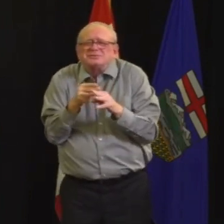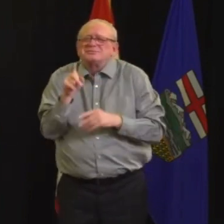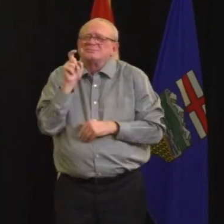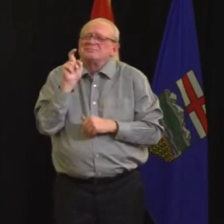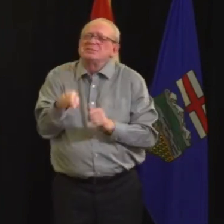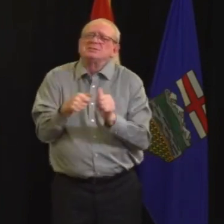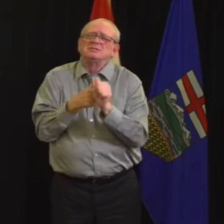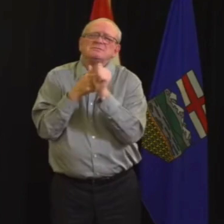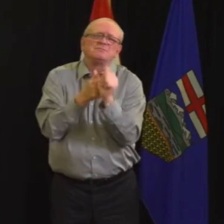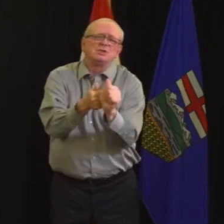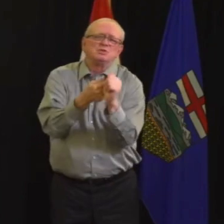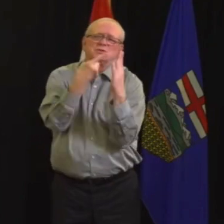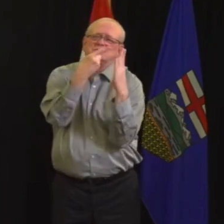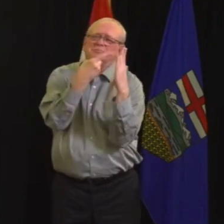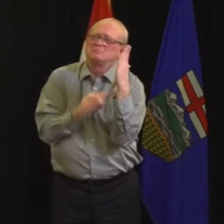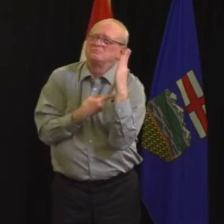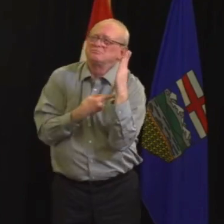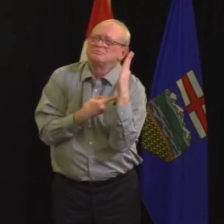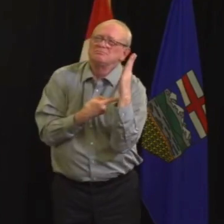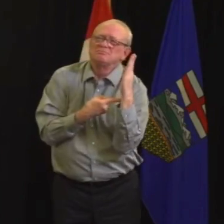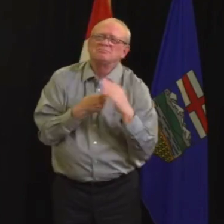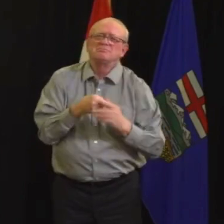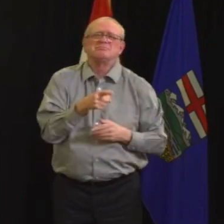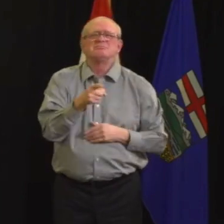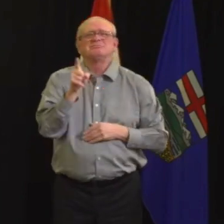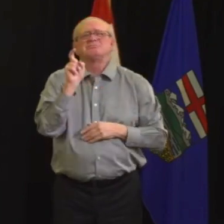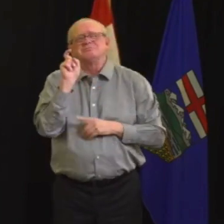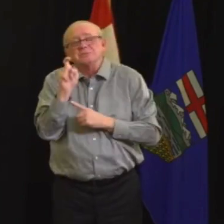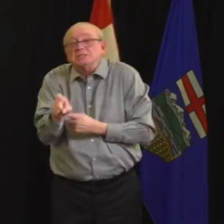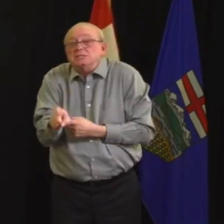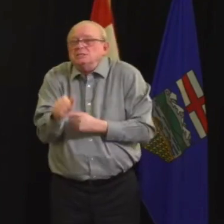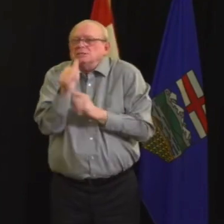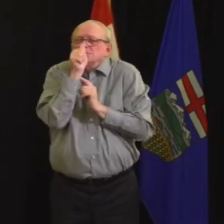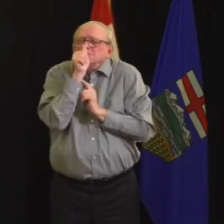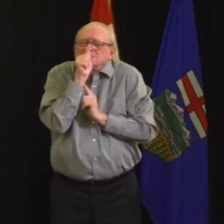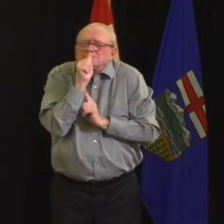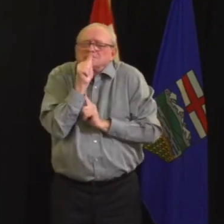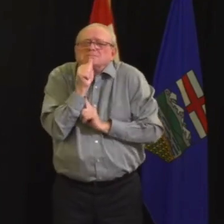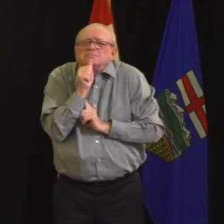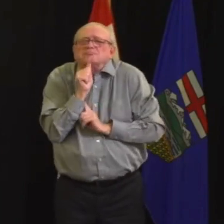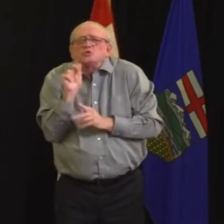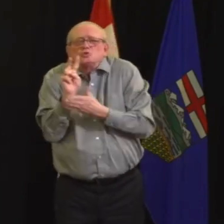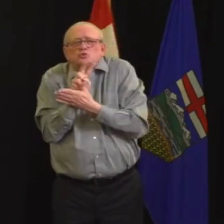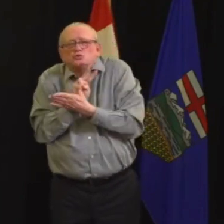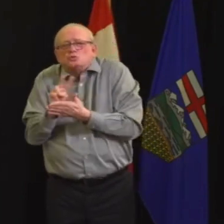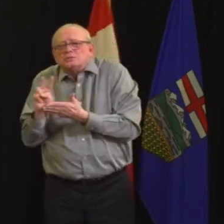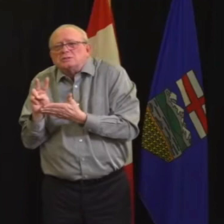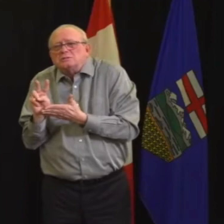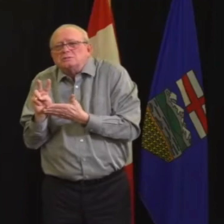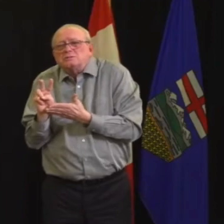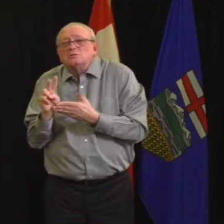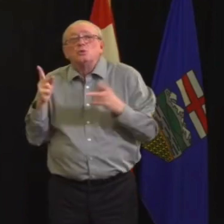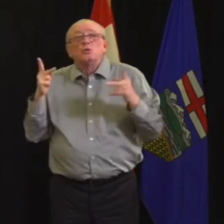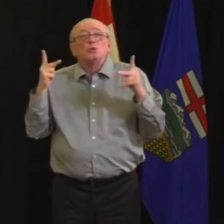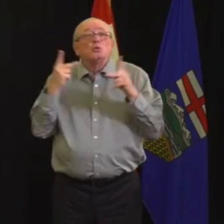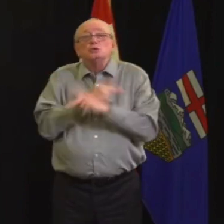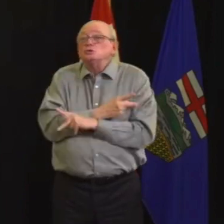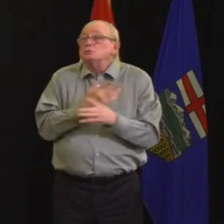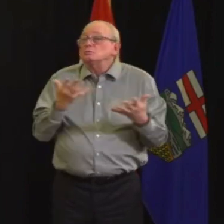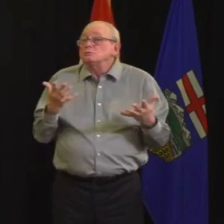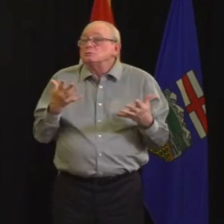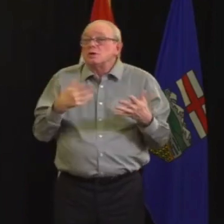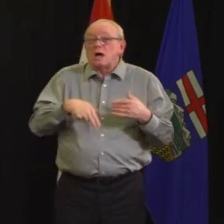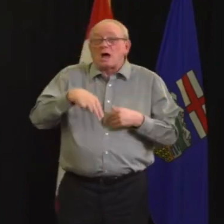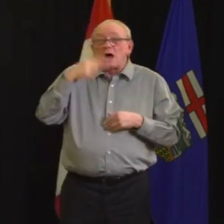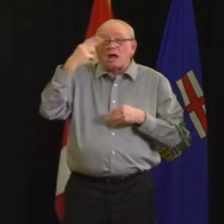above and beyond, look at these measures and embrace them for two weeks because if we can put a dedicated effort into reducing